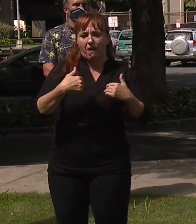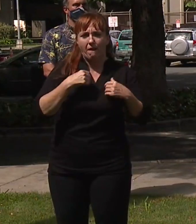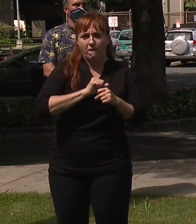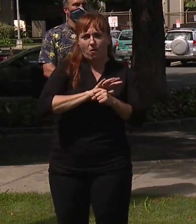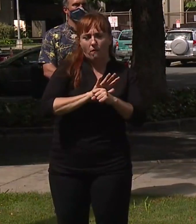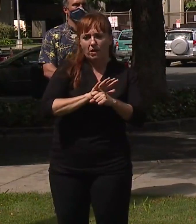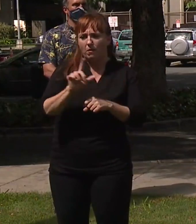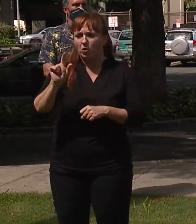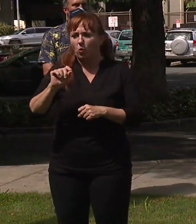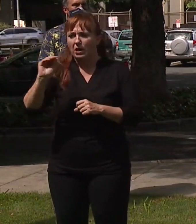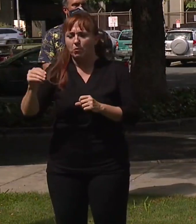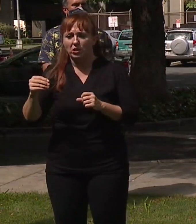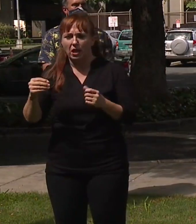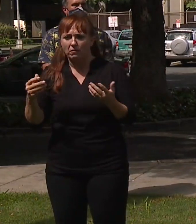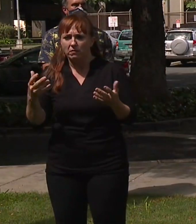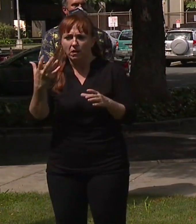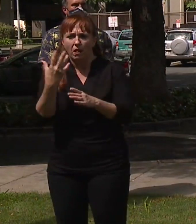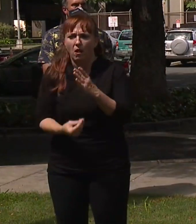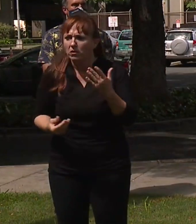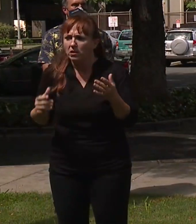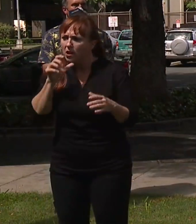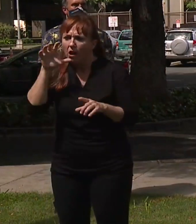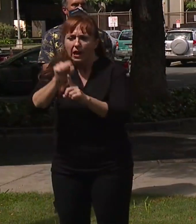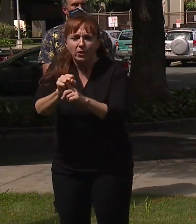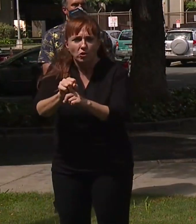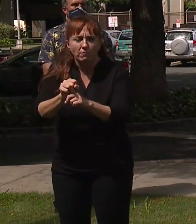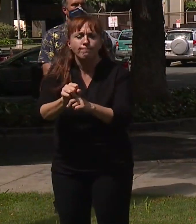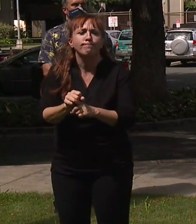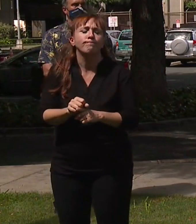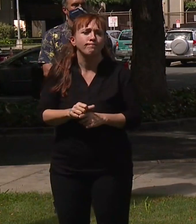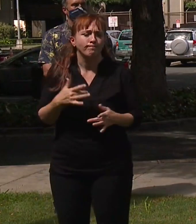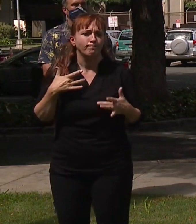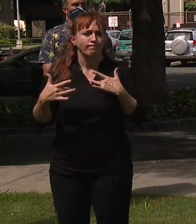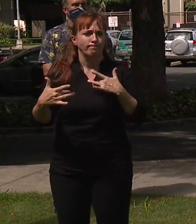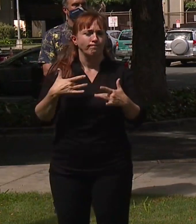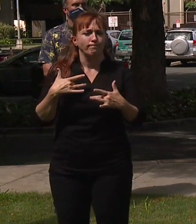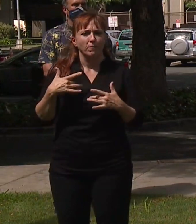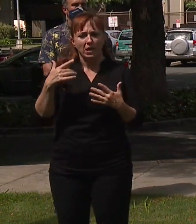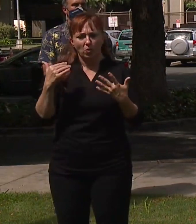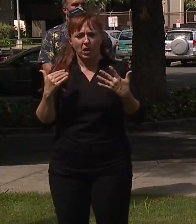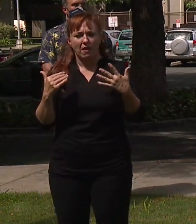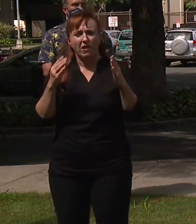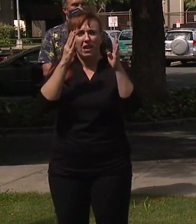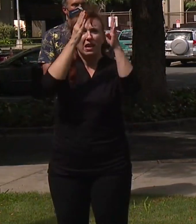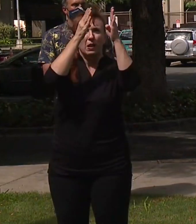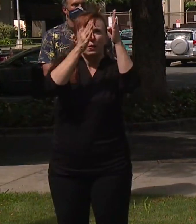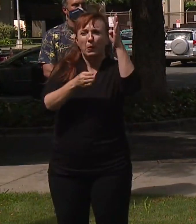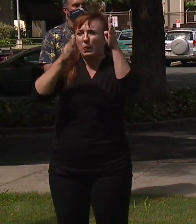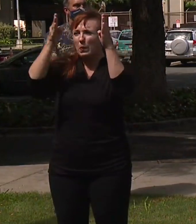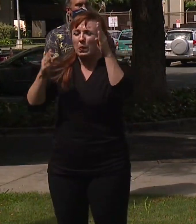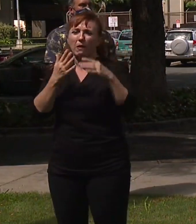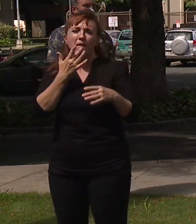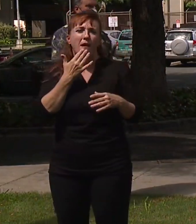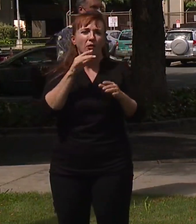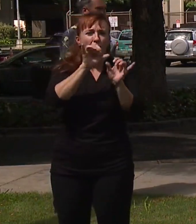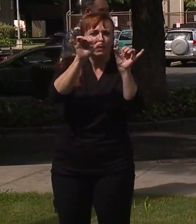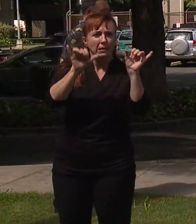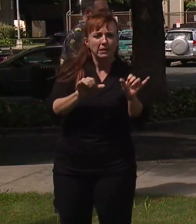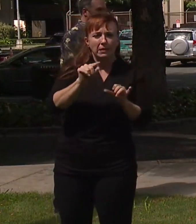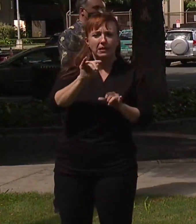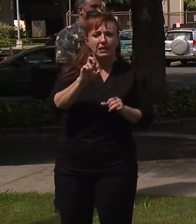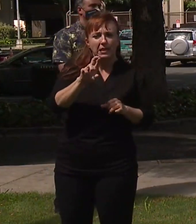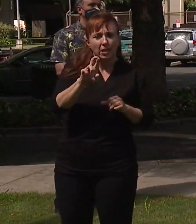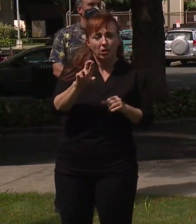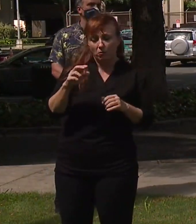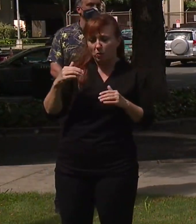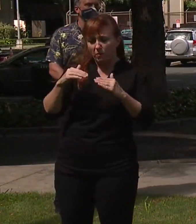20% get through and that is troubling, particularly since Oahu is on a tier system and we're doing pretty well. We're below 100 cases for over